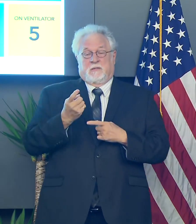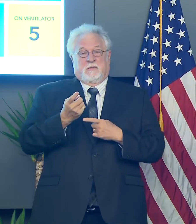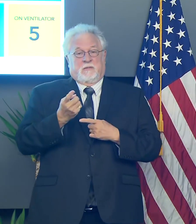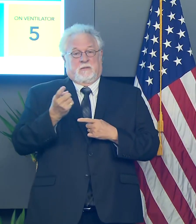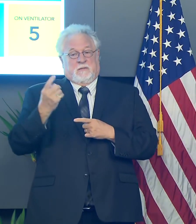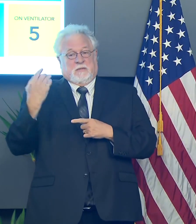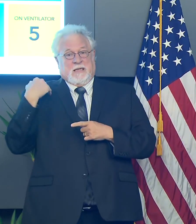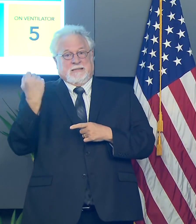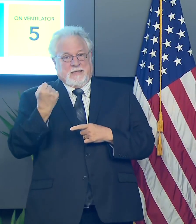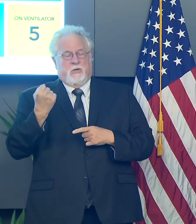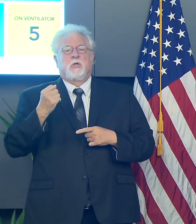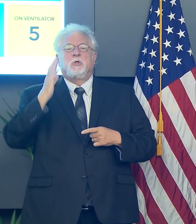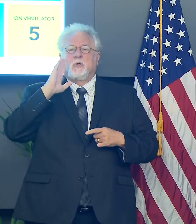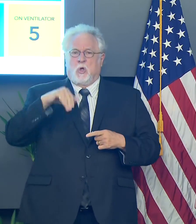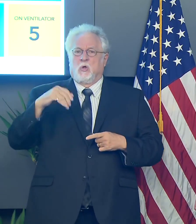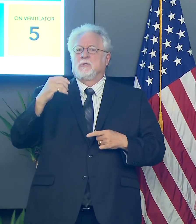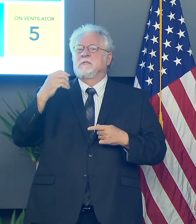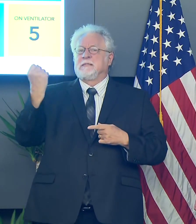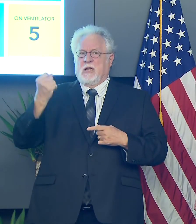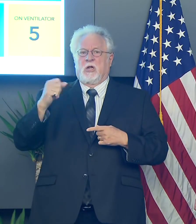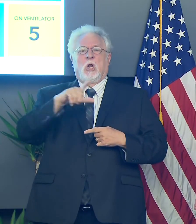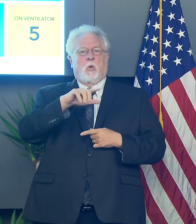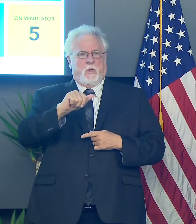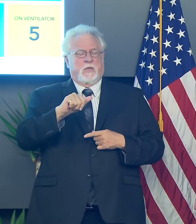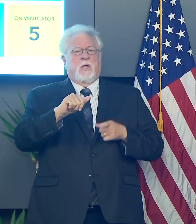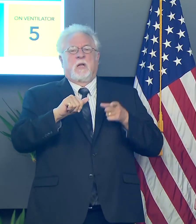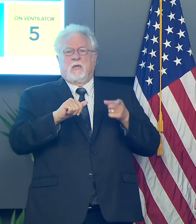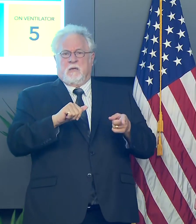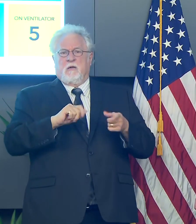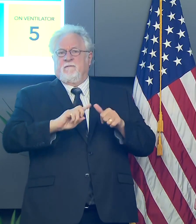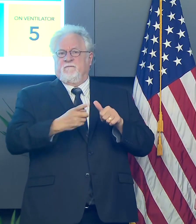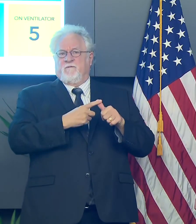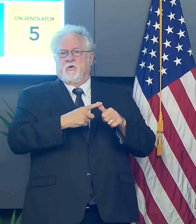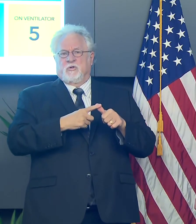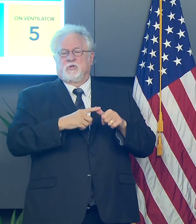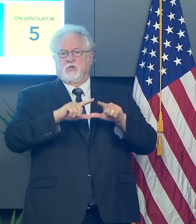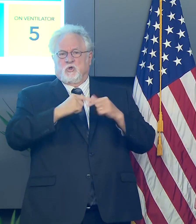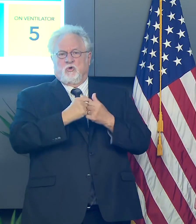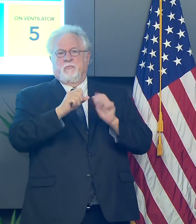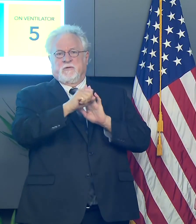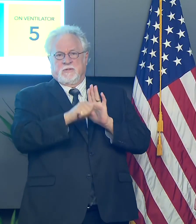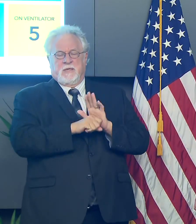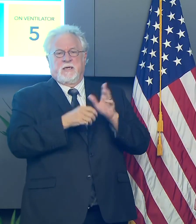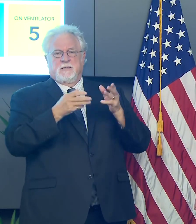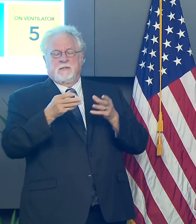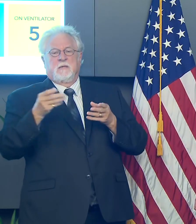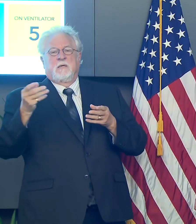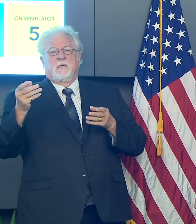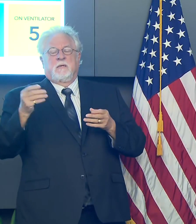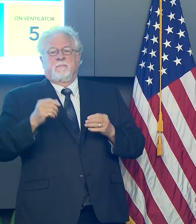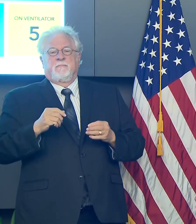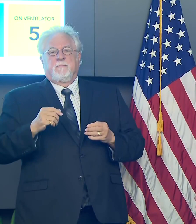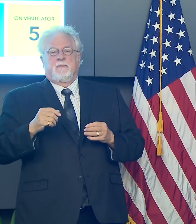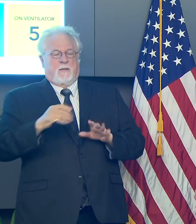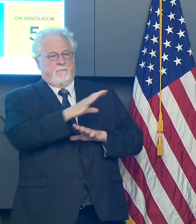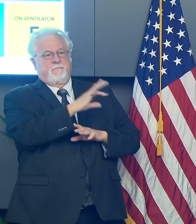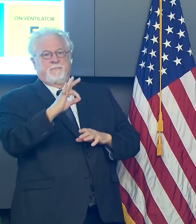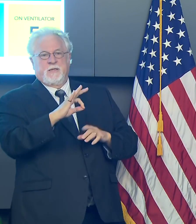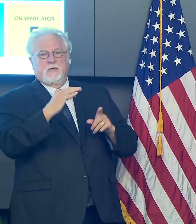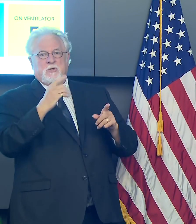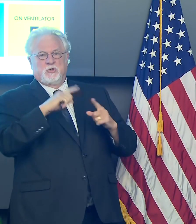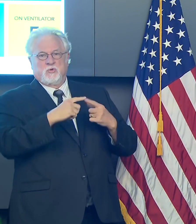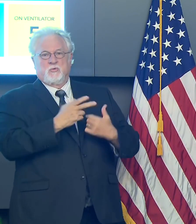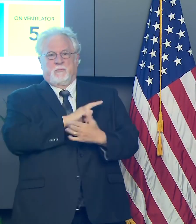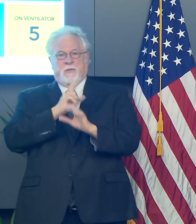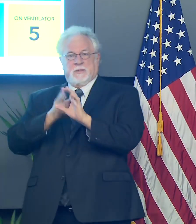if you all know, on Saturday it was announced that Louisiana was, uh, in the first handful of states that was, uh, selected to